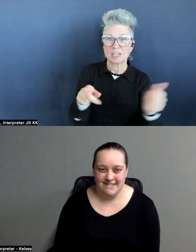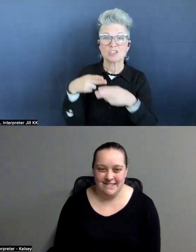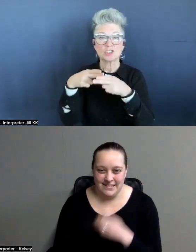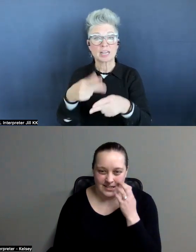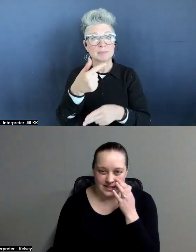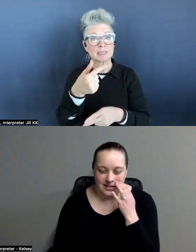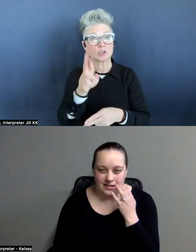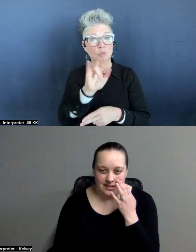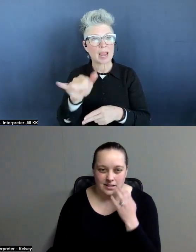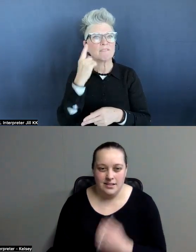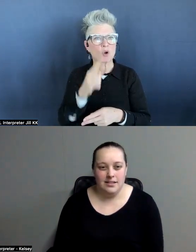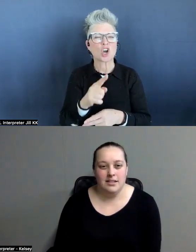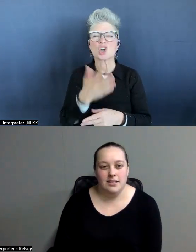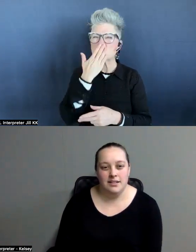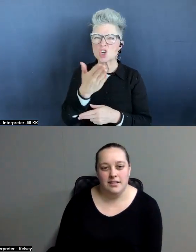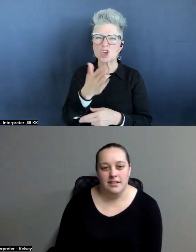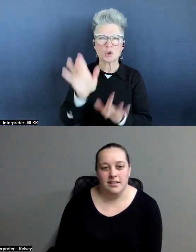good riddance Andrew York.